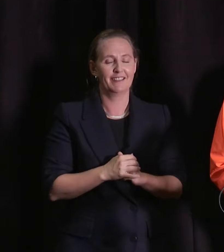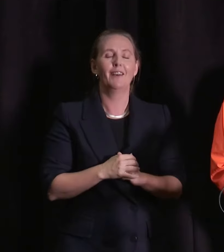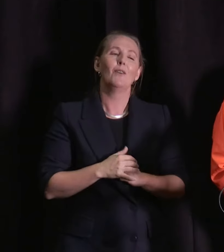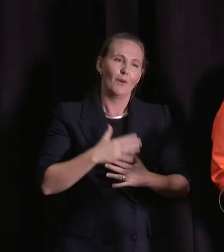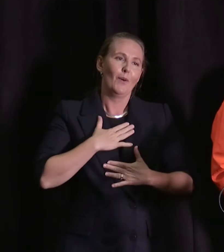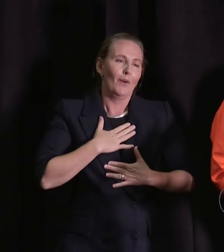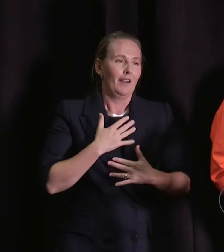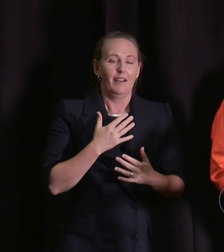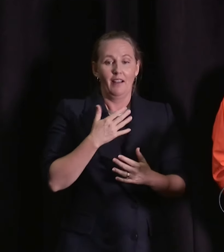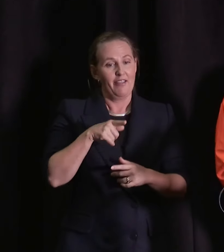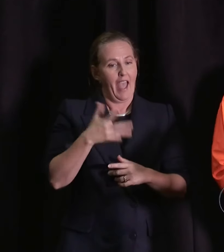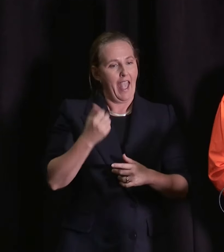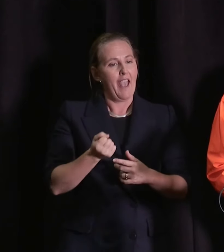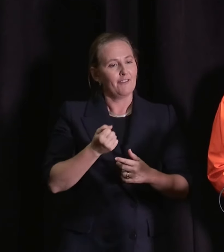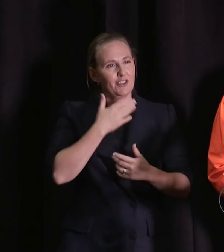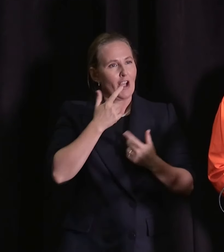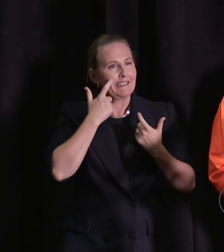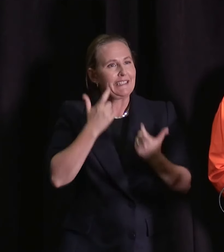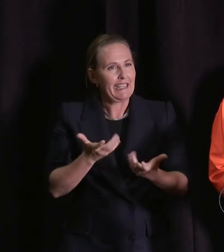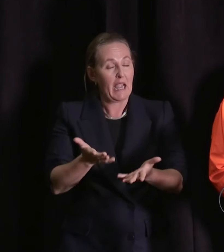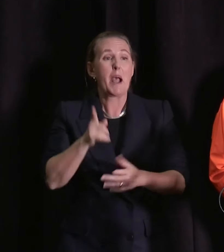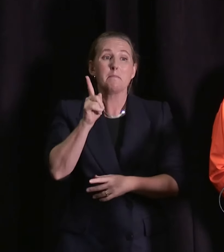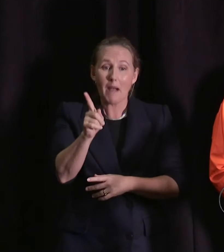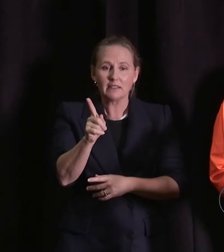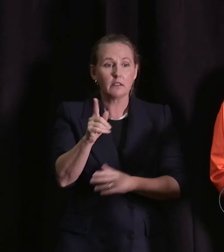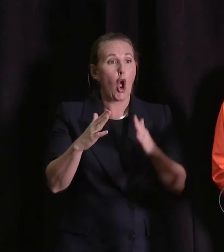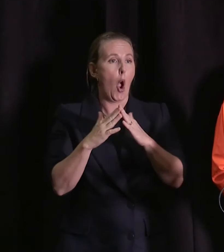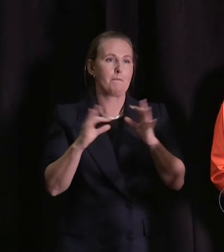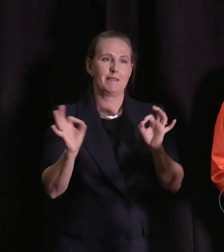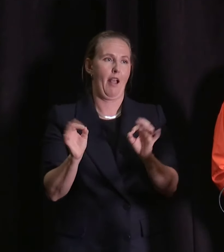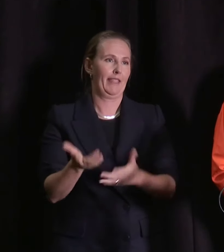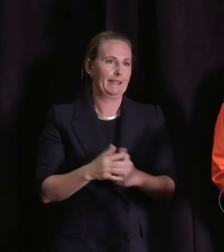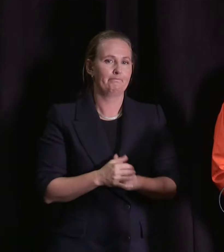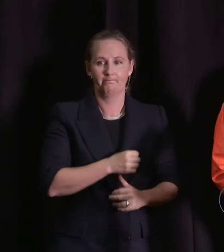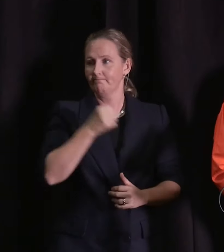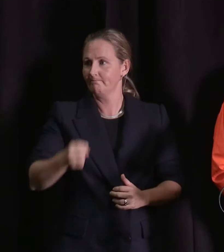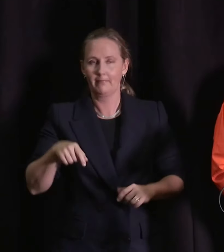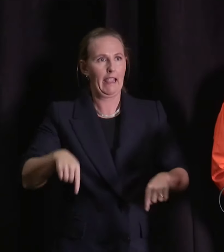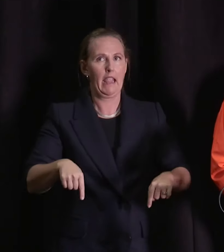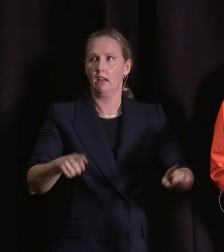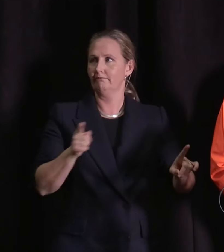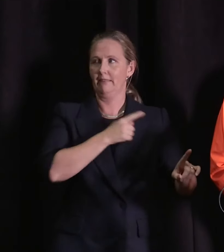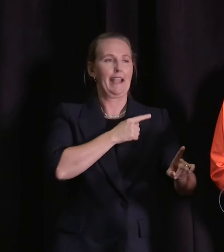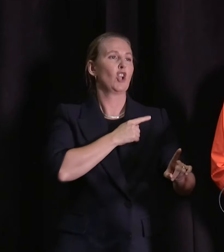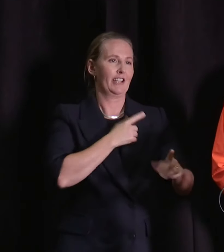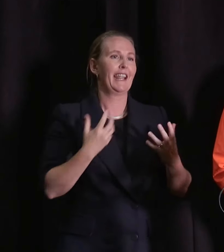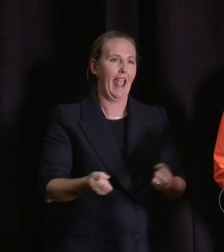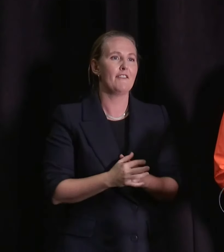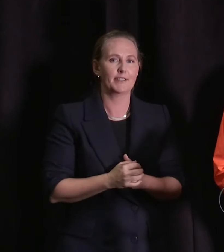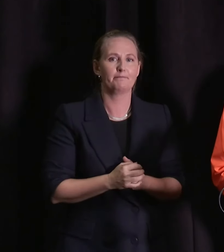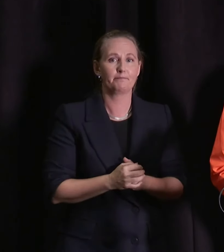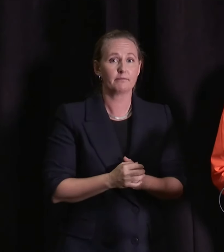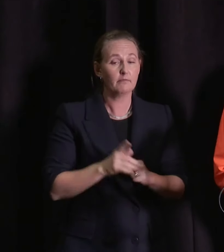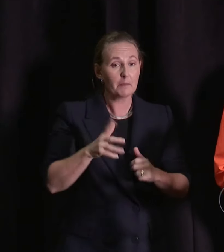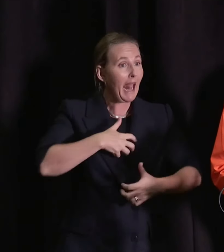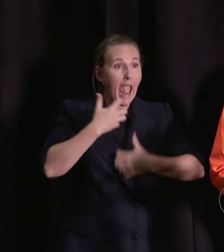very well cared for but of course they're displaced and so there's all of the anxiety that goes with that as well. But I haven't seen any